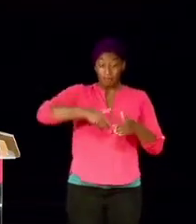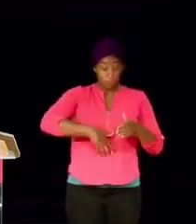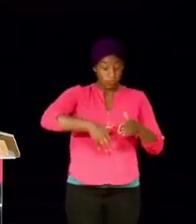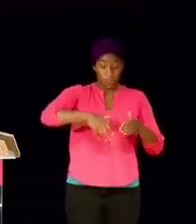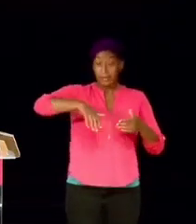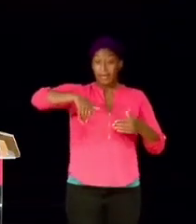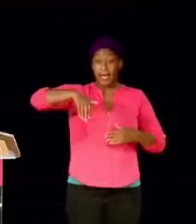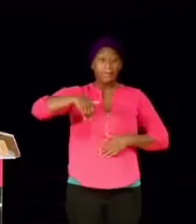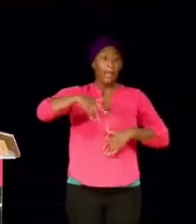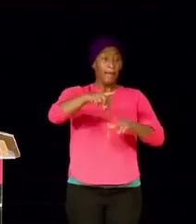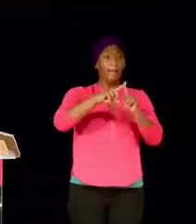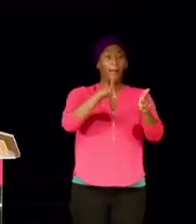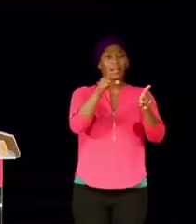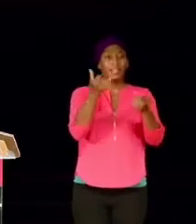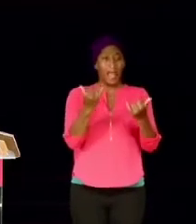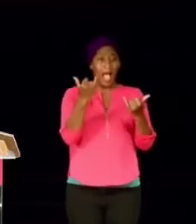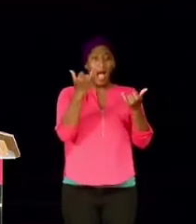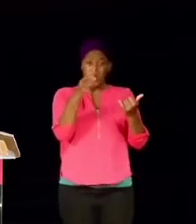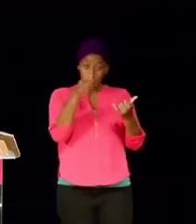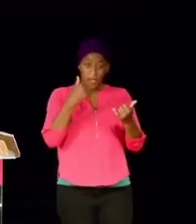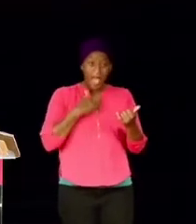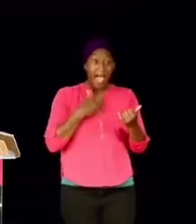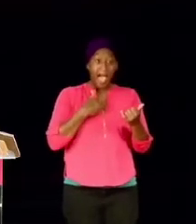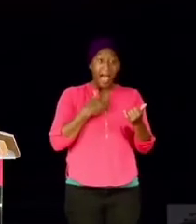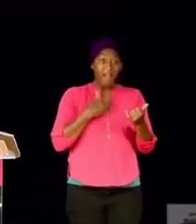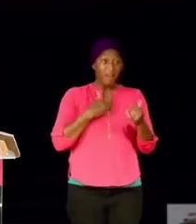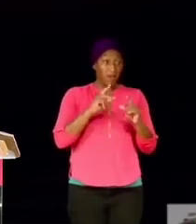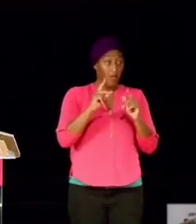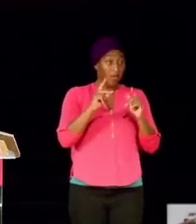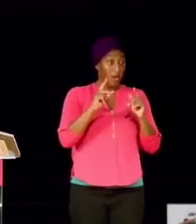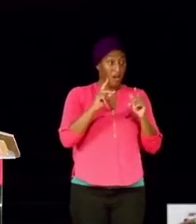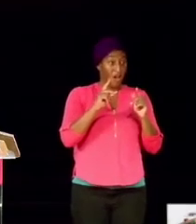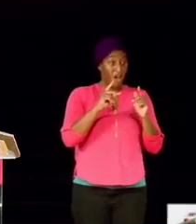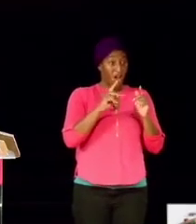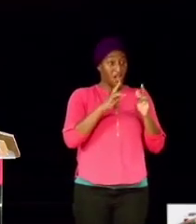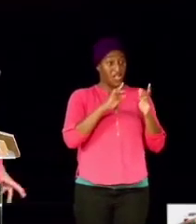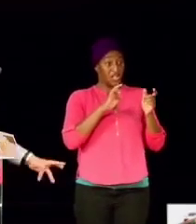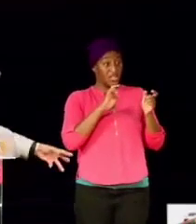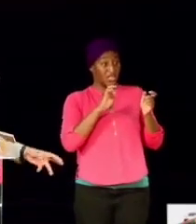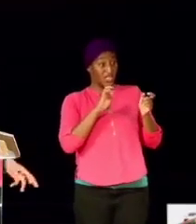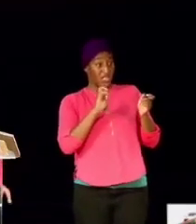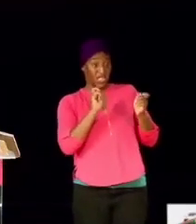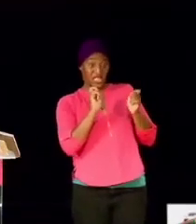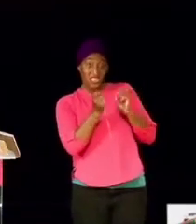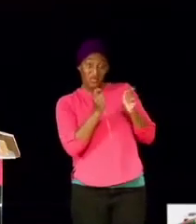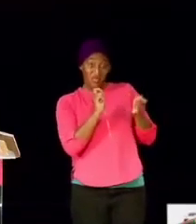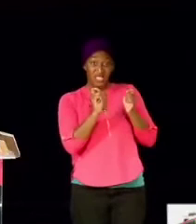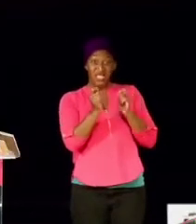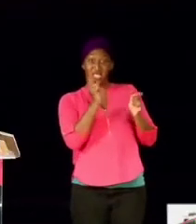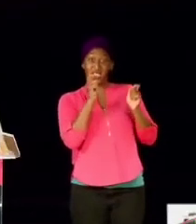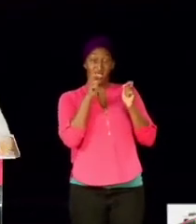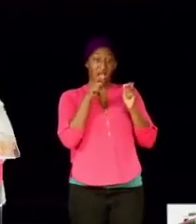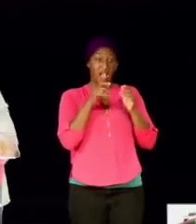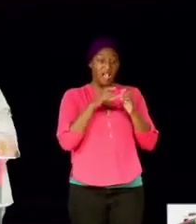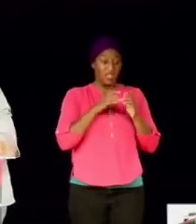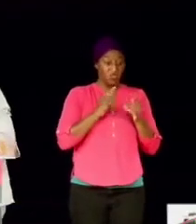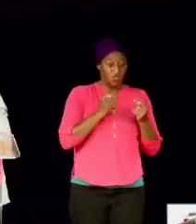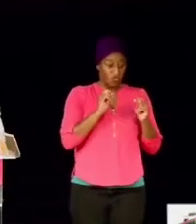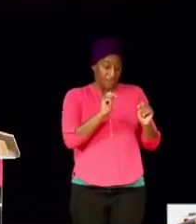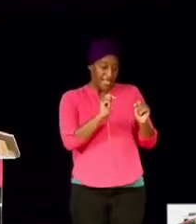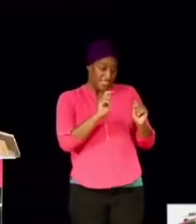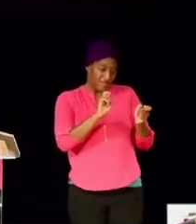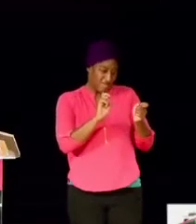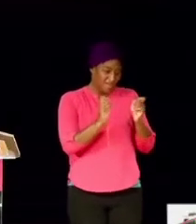God, I wish I had somebody in here that would choose to wait on the Lord rather than to rush God. Look at it here. Now